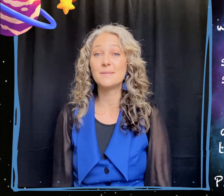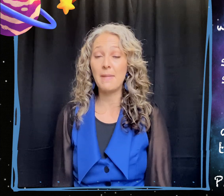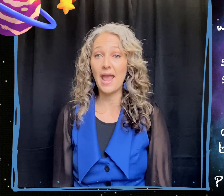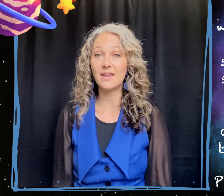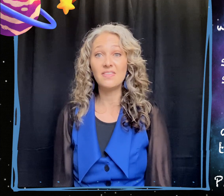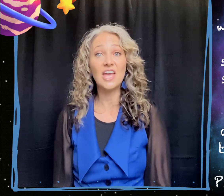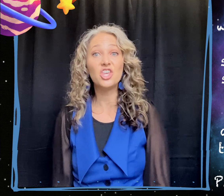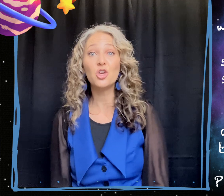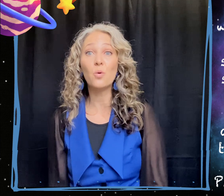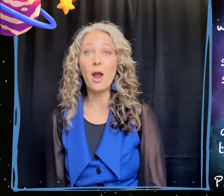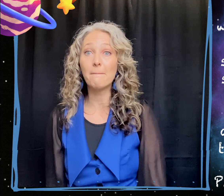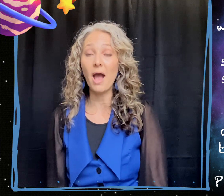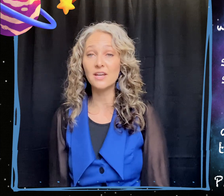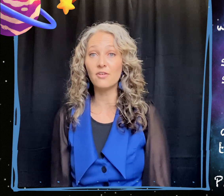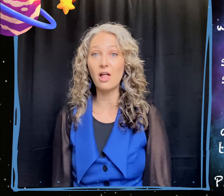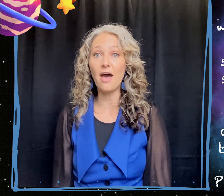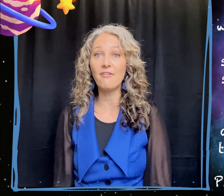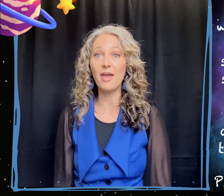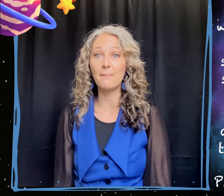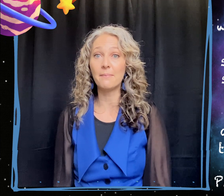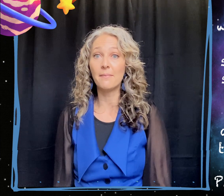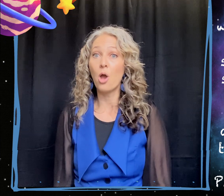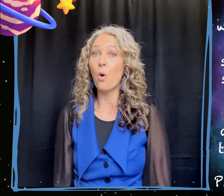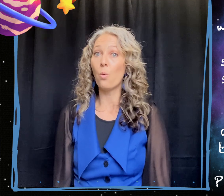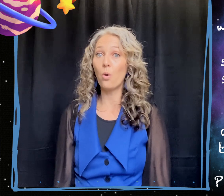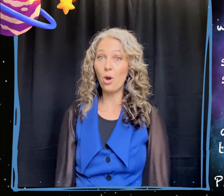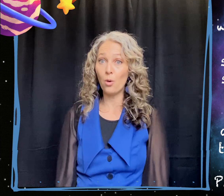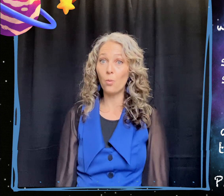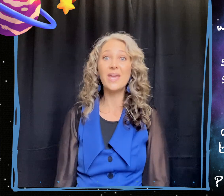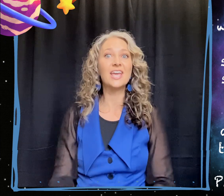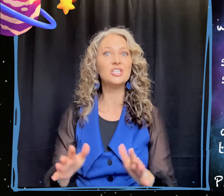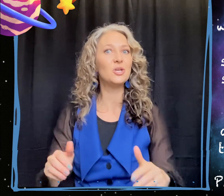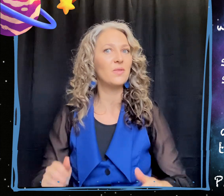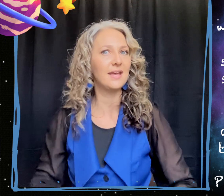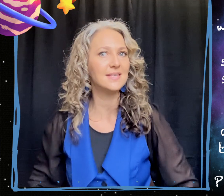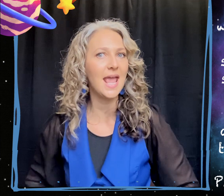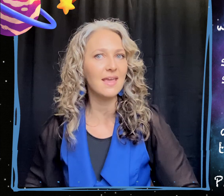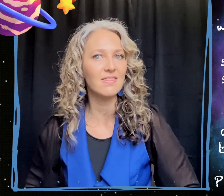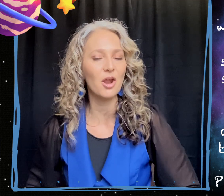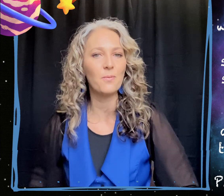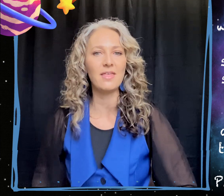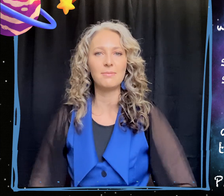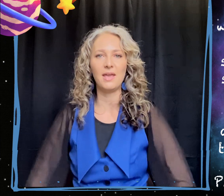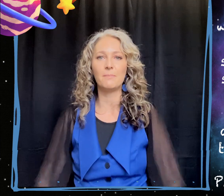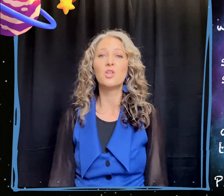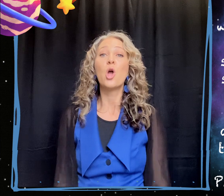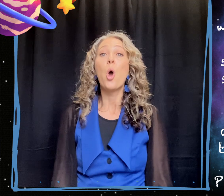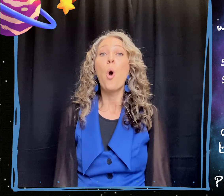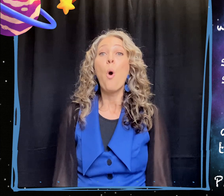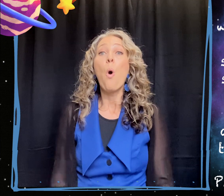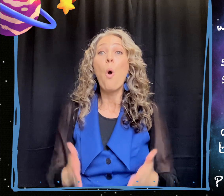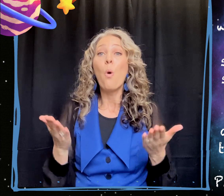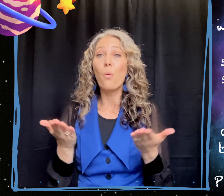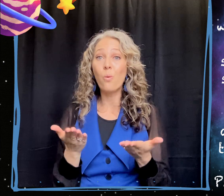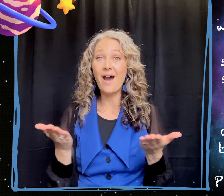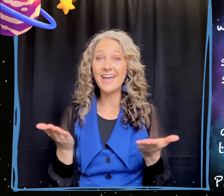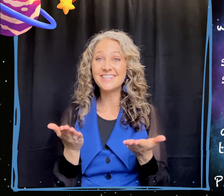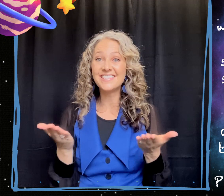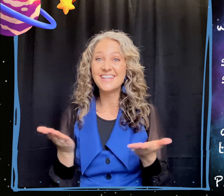is man that you are mindful of him? Woo, we can do this. Hang in there with me. What